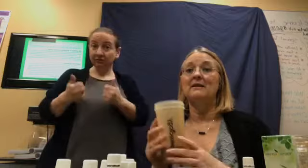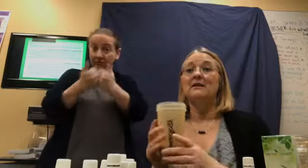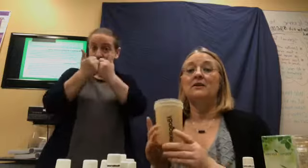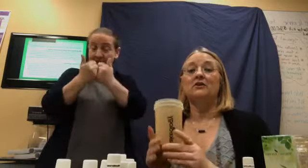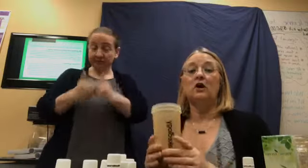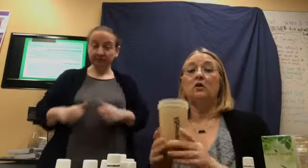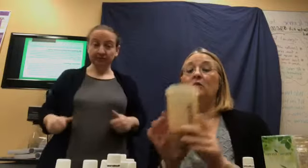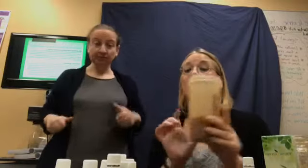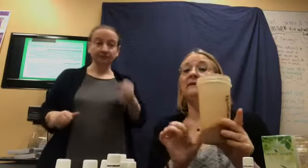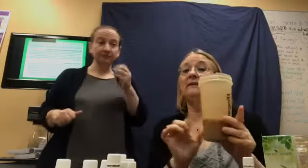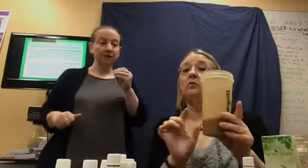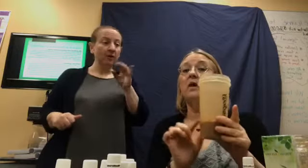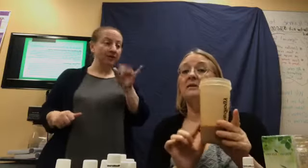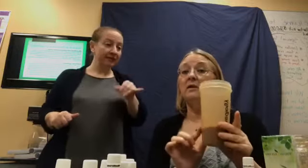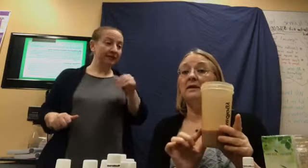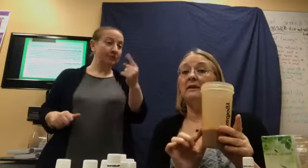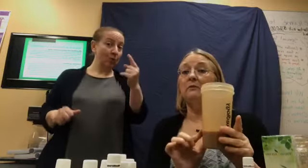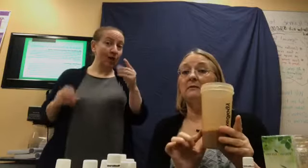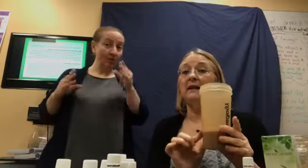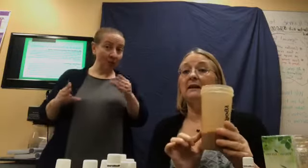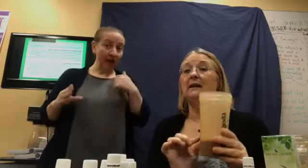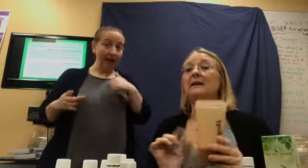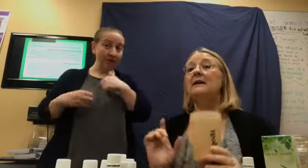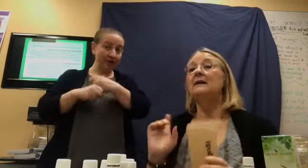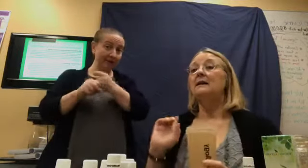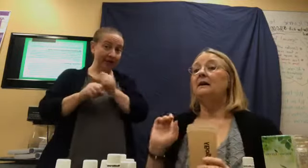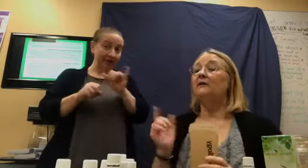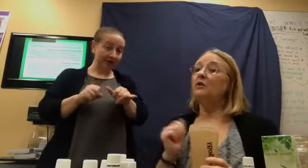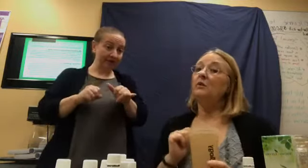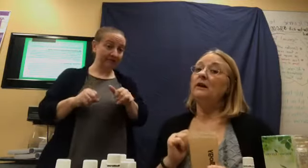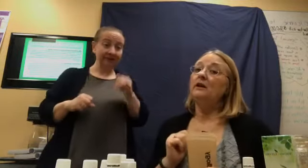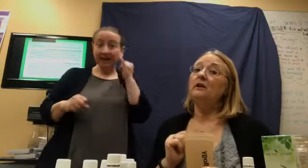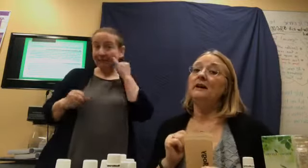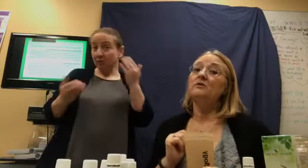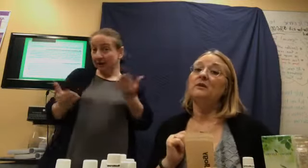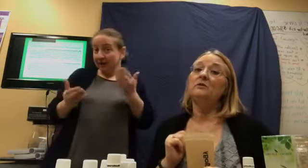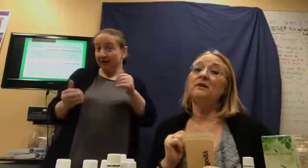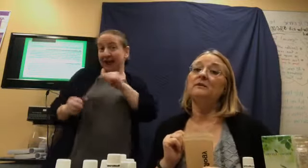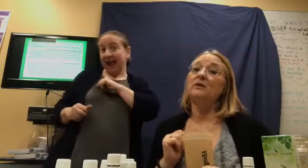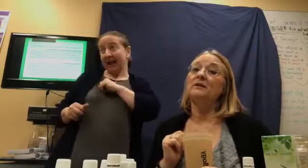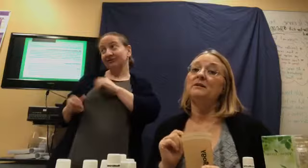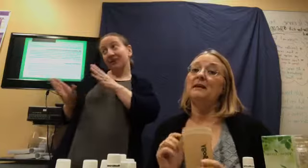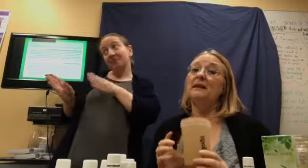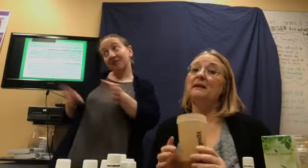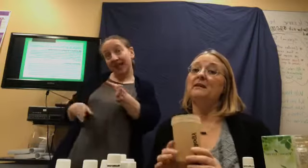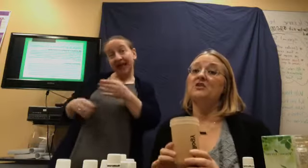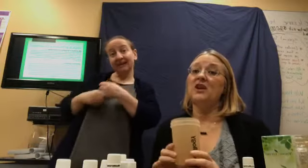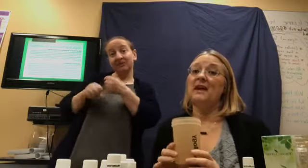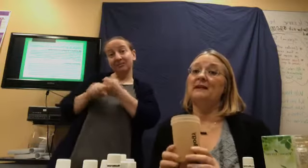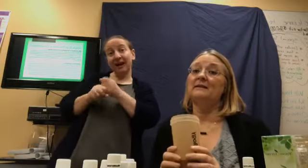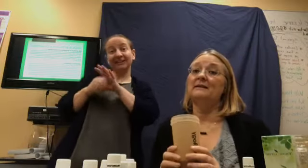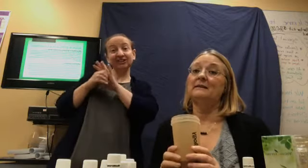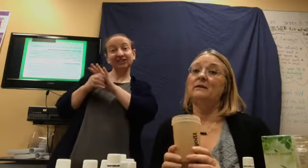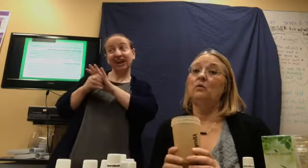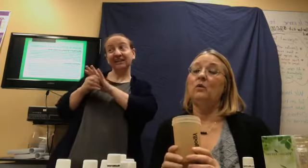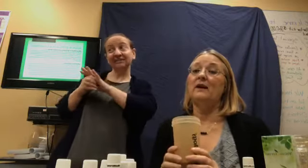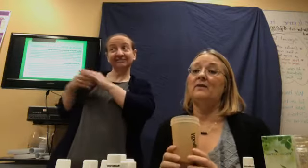So, this is one way that we make it. If you were here, Andrea was going to make shakes with